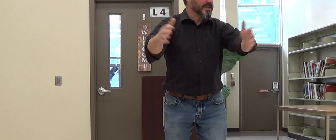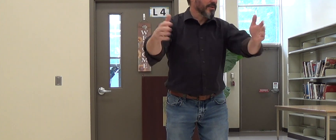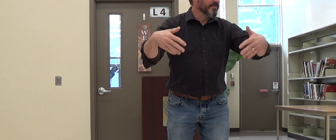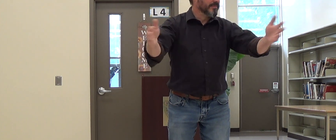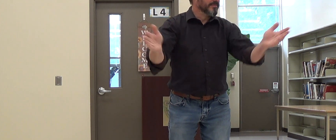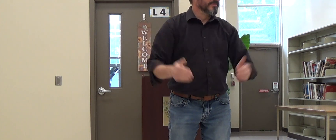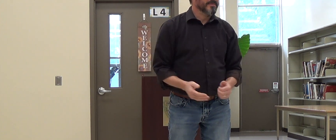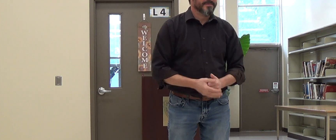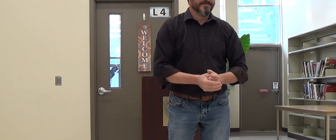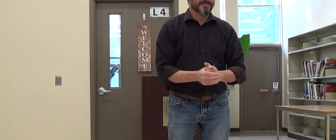go.